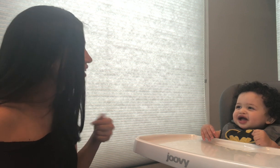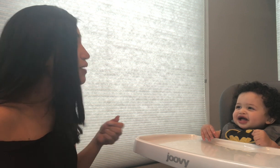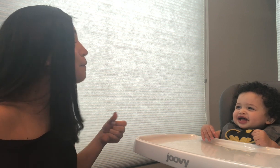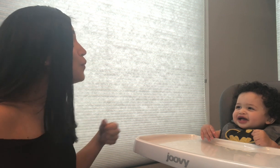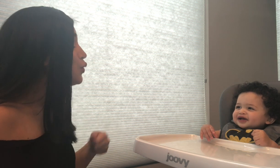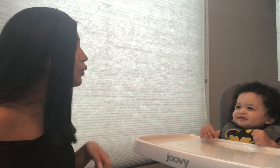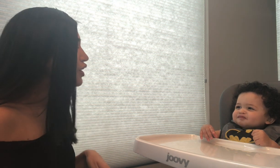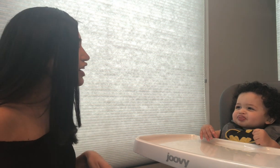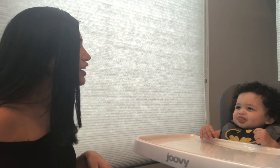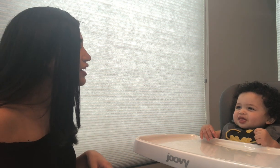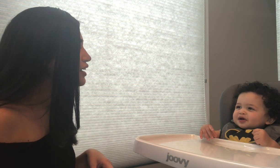More.